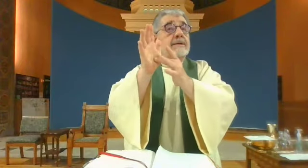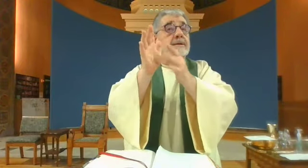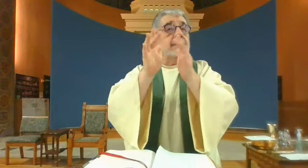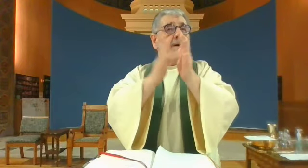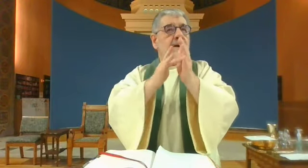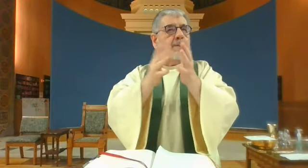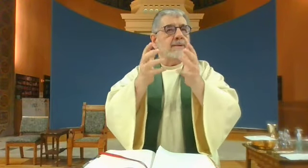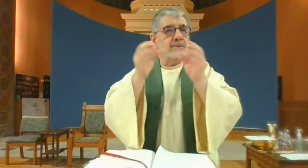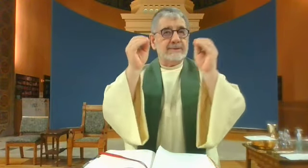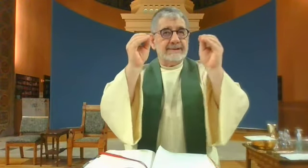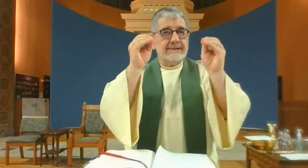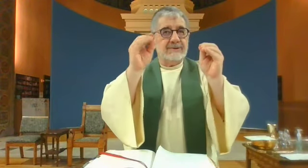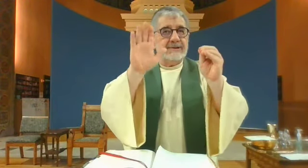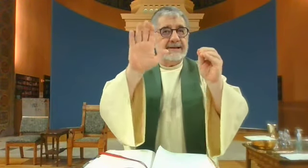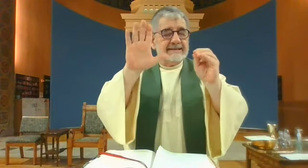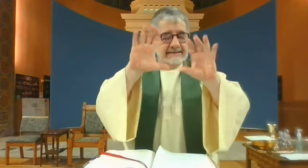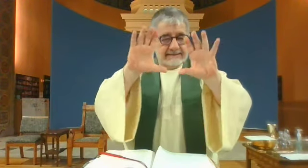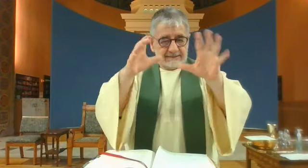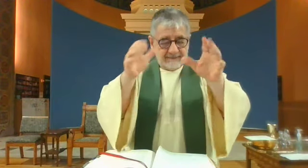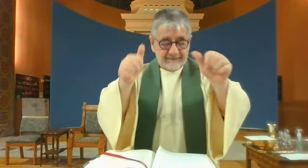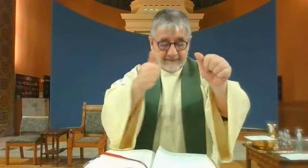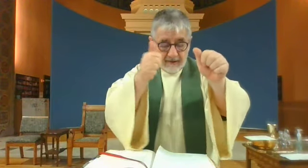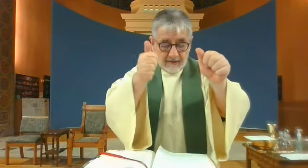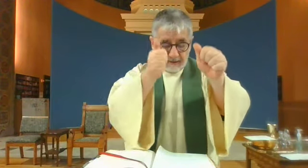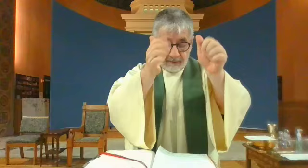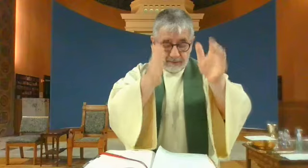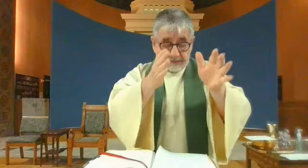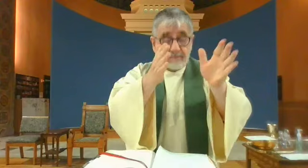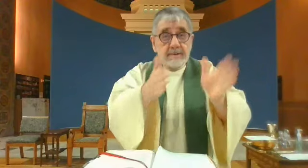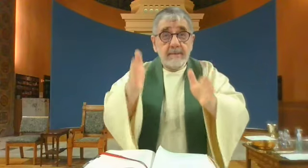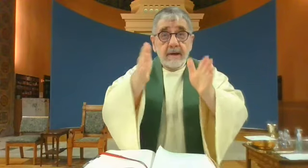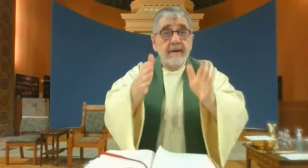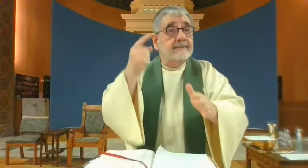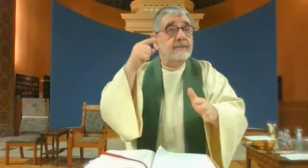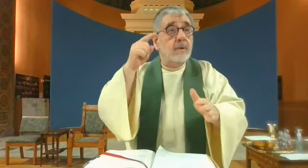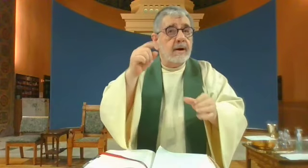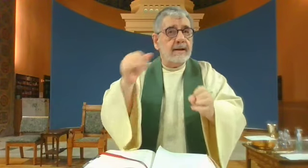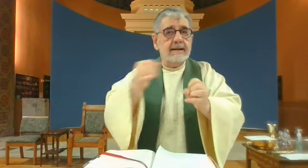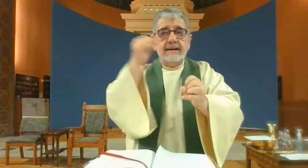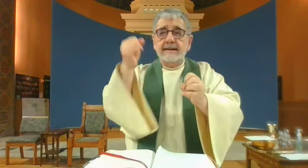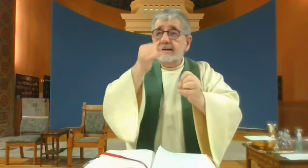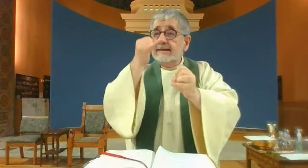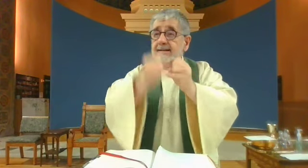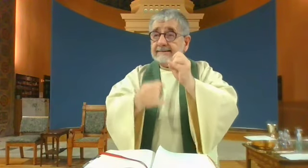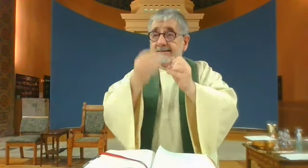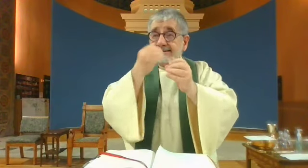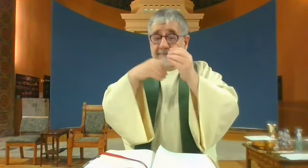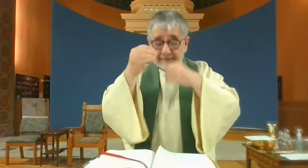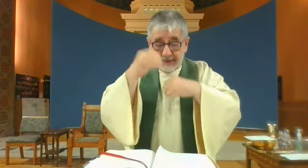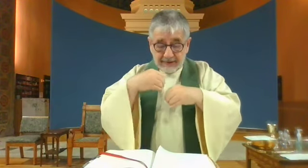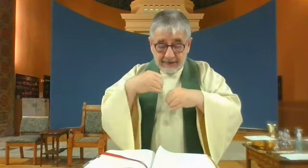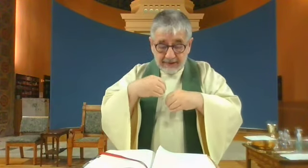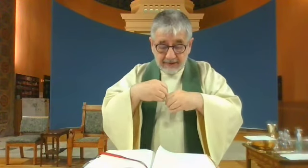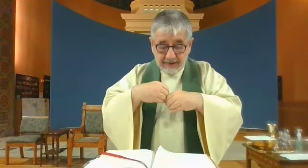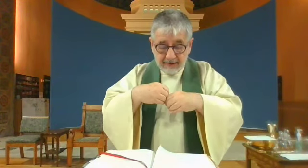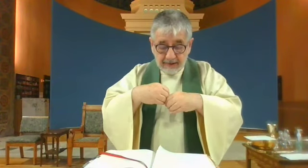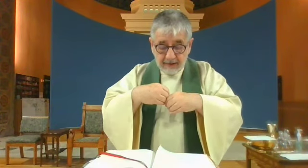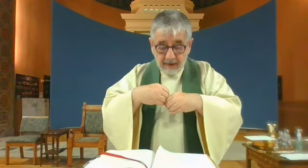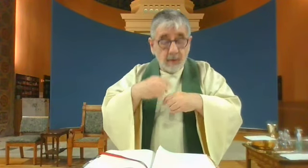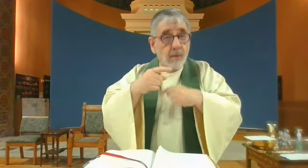And more importantly, he wanted to teach his followers to prepare them for the Last Supper,